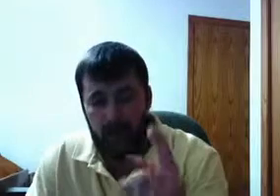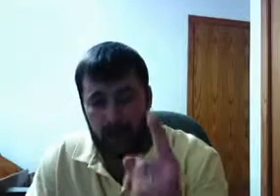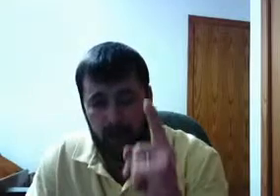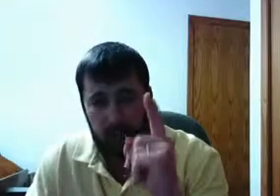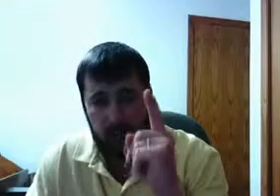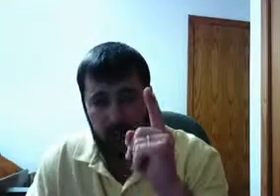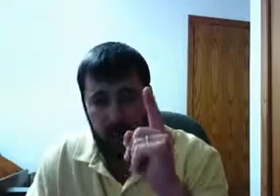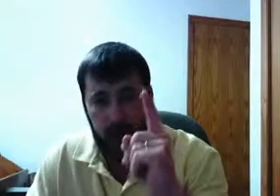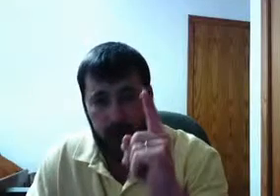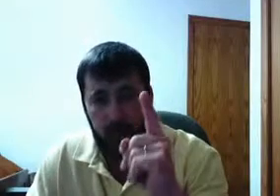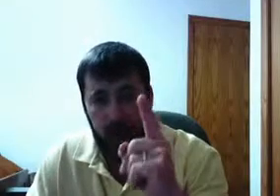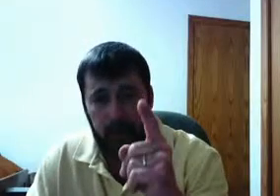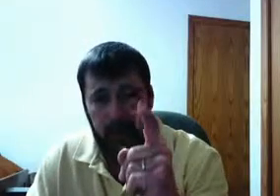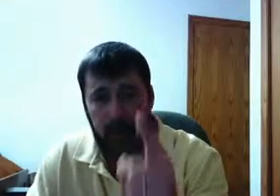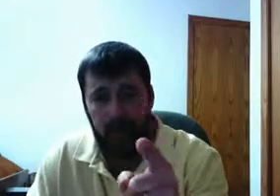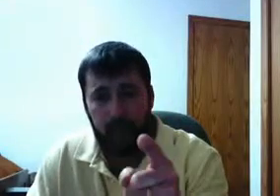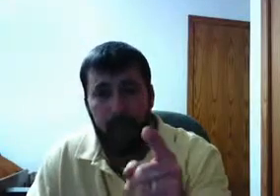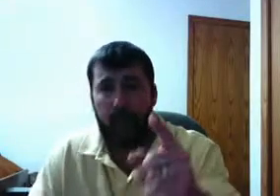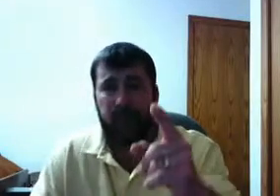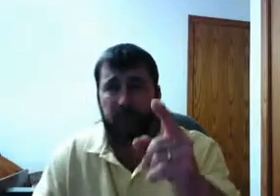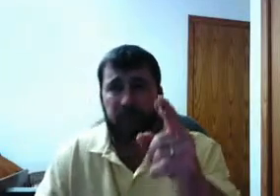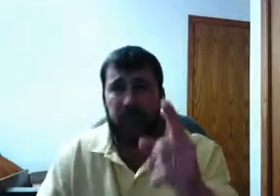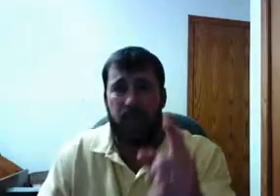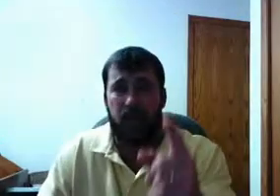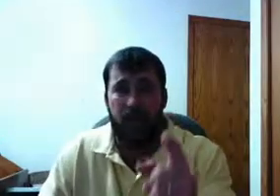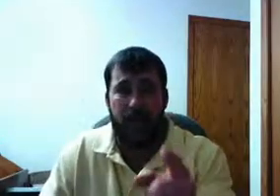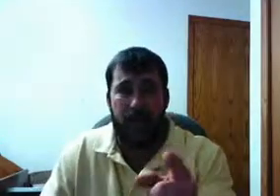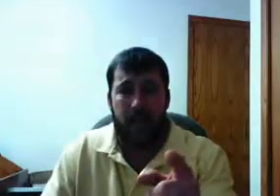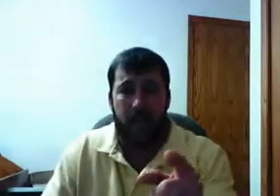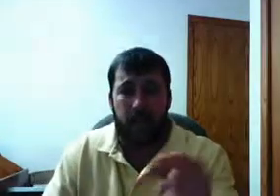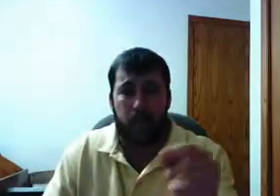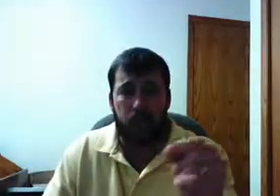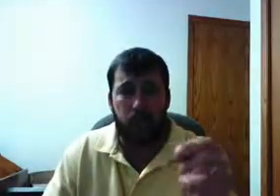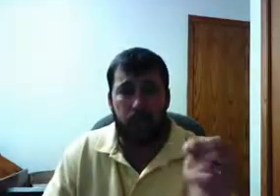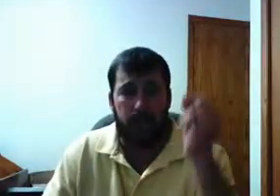sold your souls to the devil. I'm fixing to sell mine by the stroke of a pen.